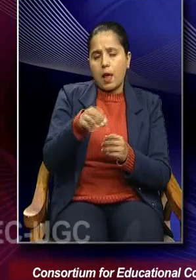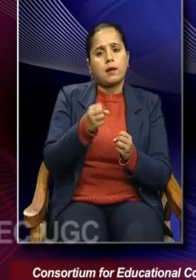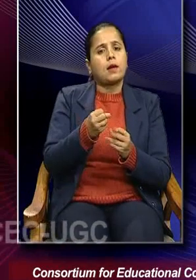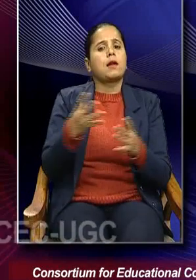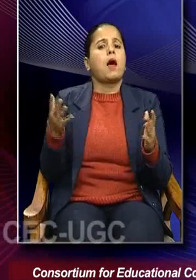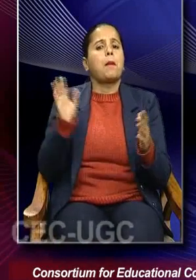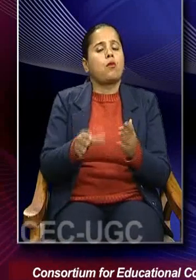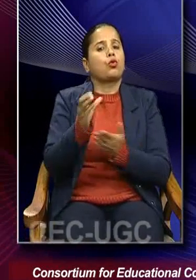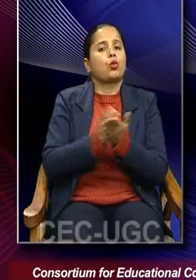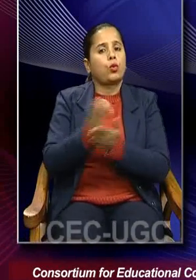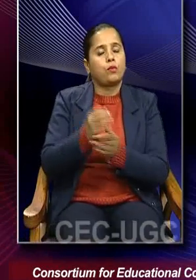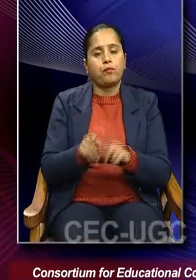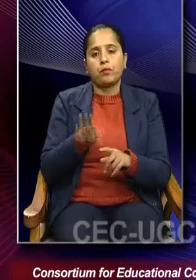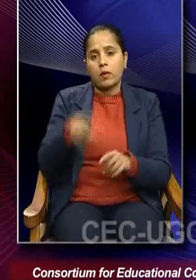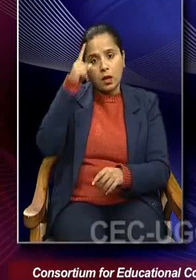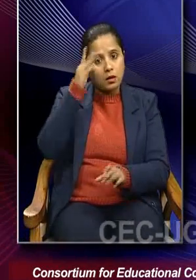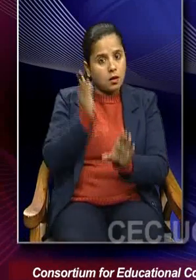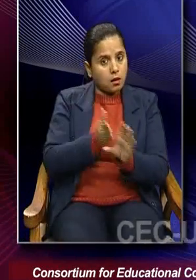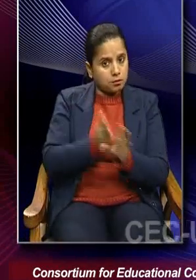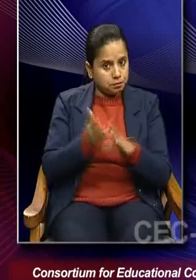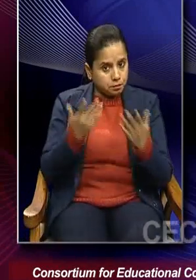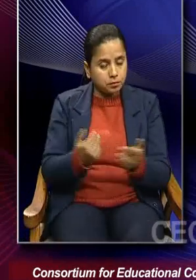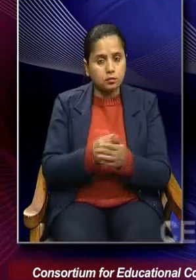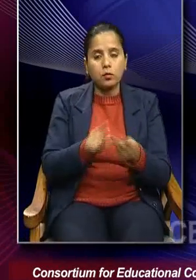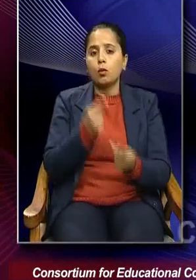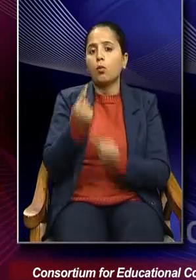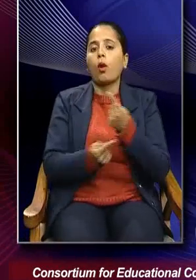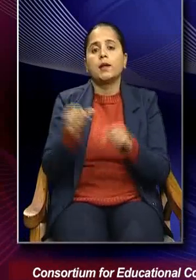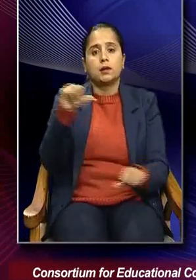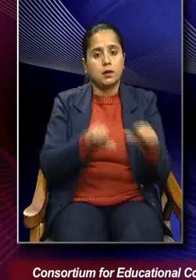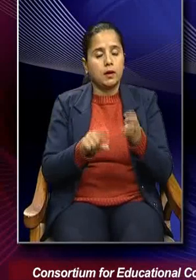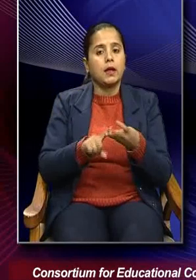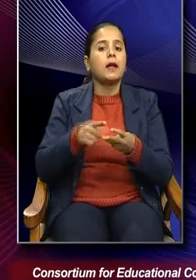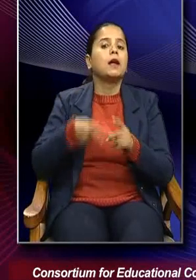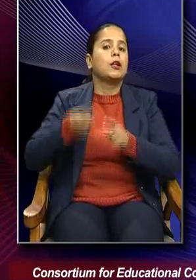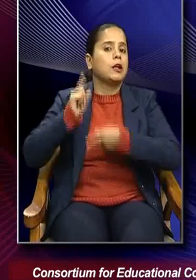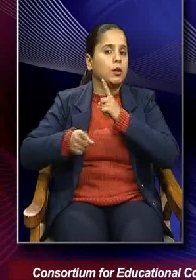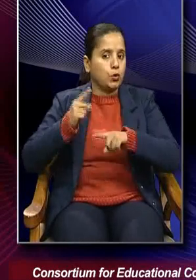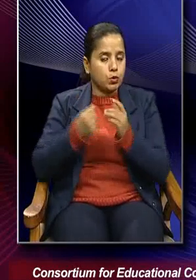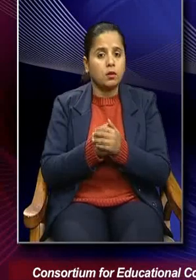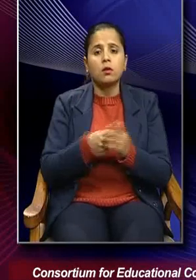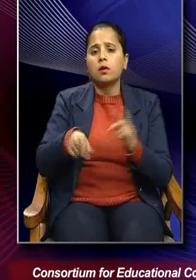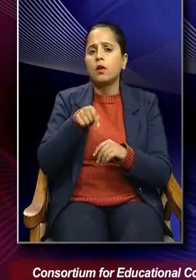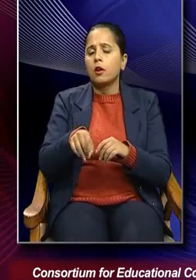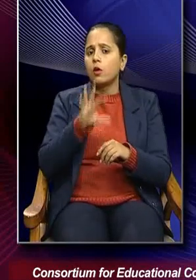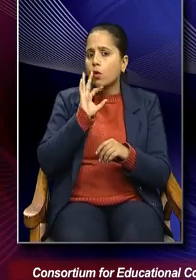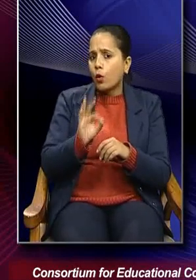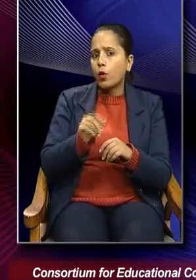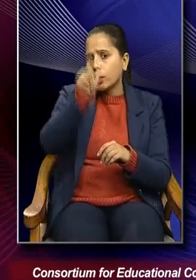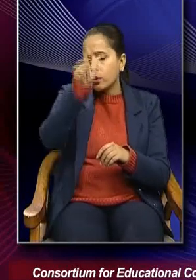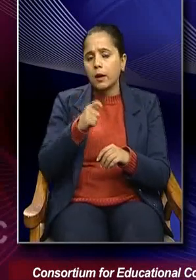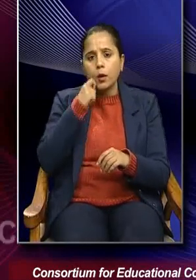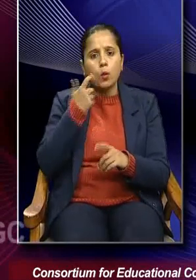disciplines like psychology, political science, history that studies human behavior.